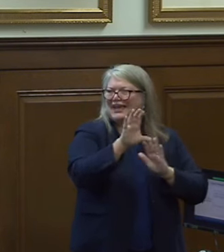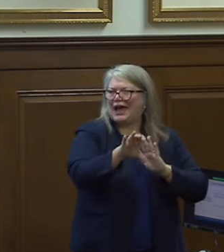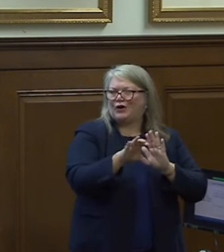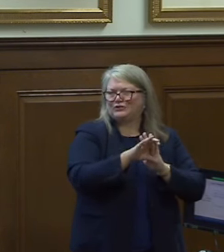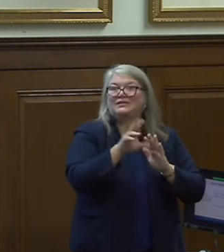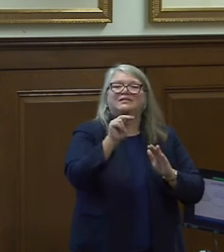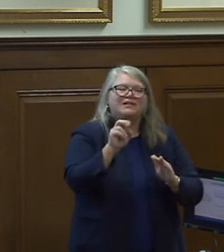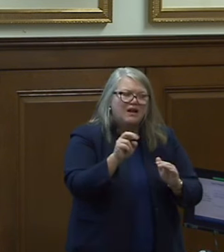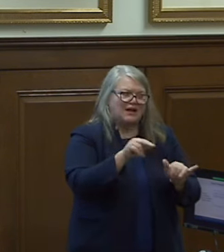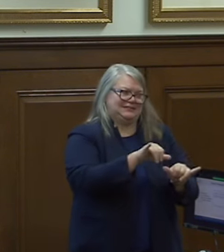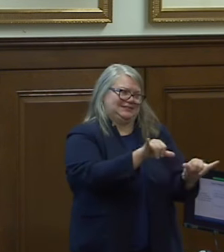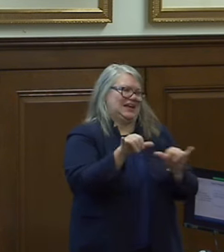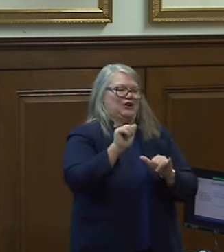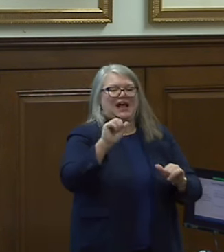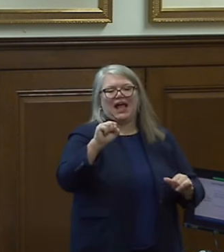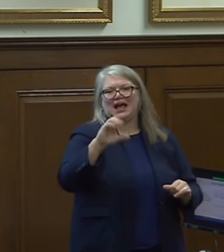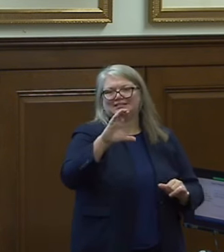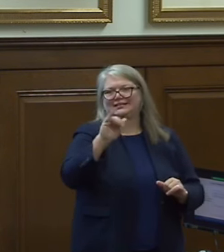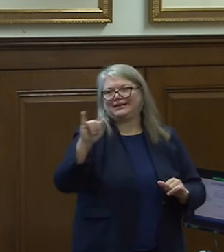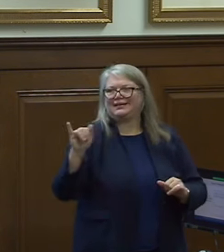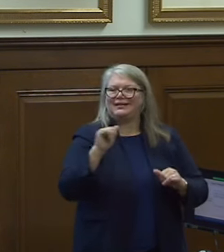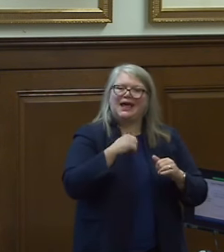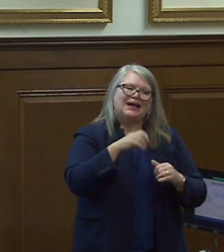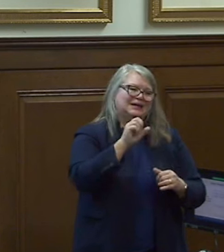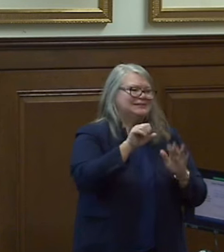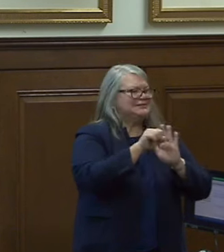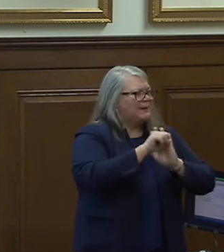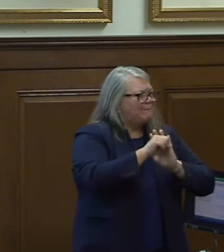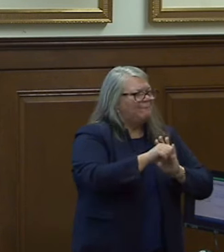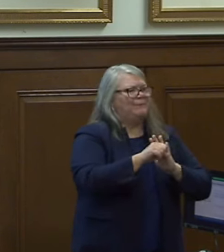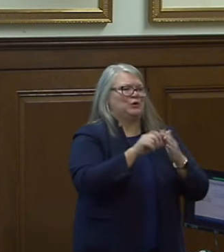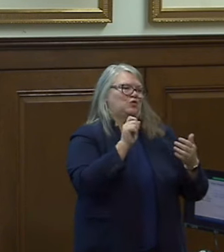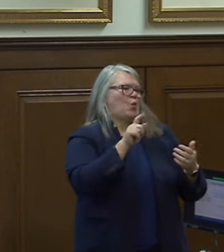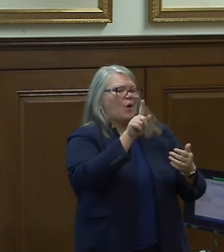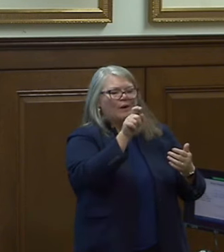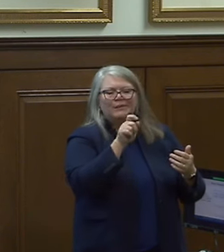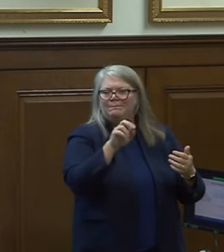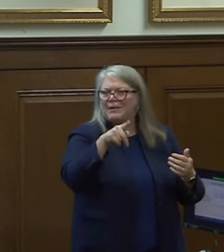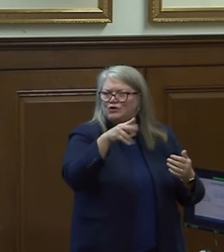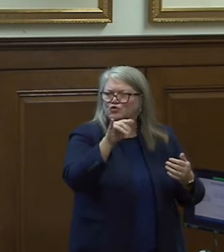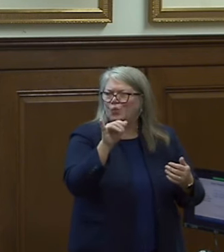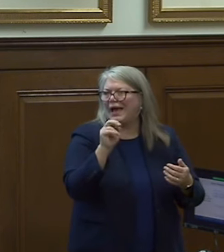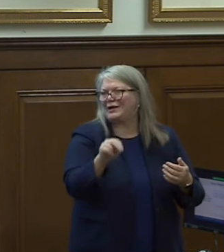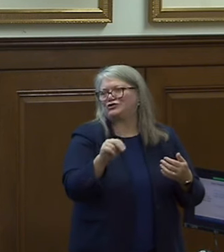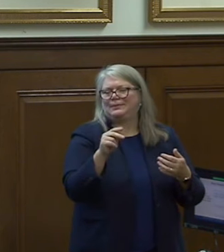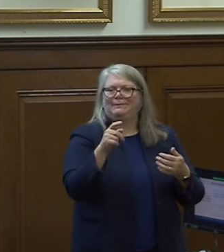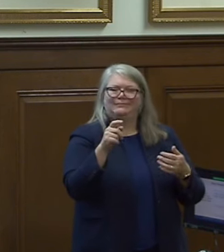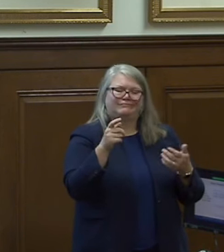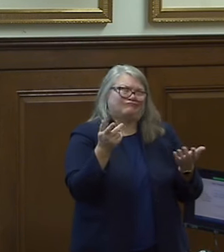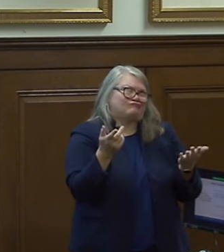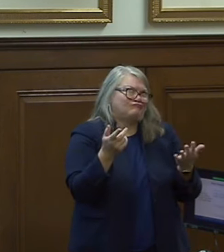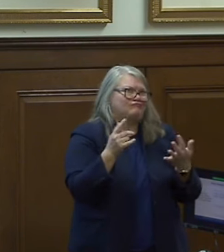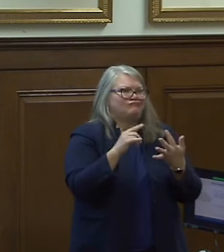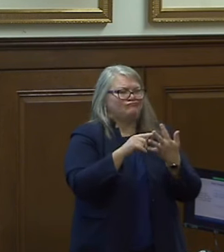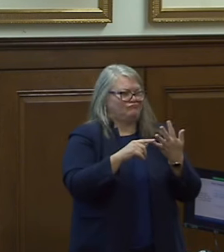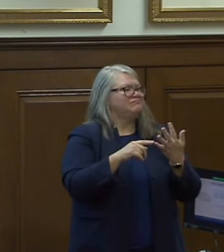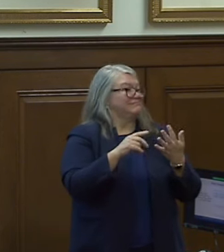are non-standard ascii characters like symbols punctuation marks and